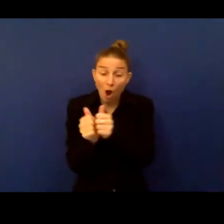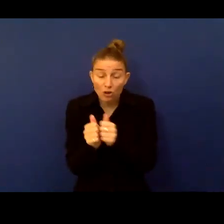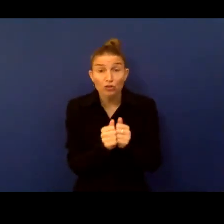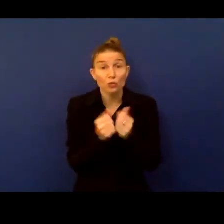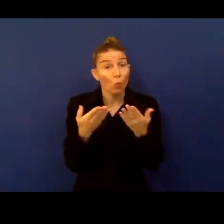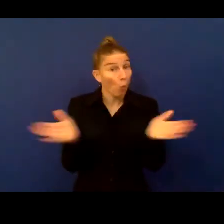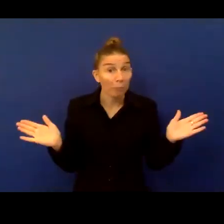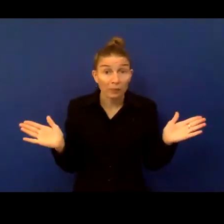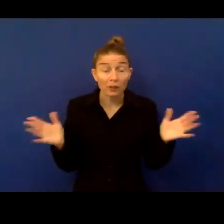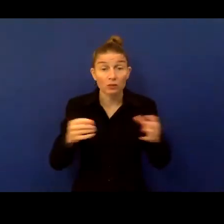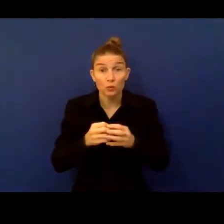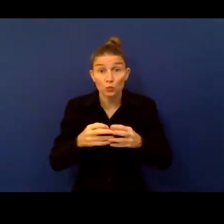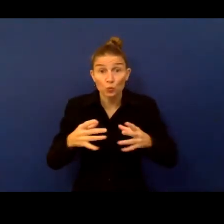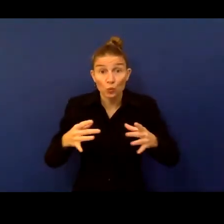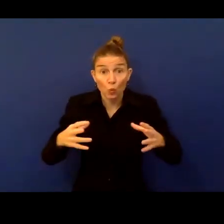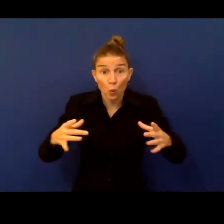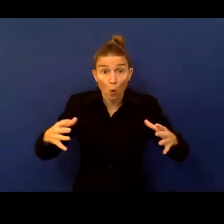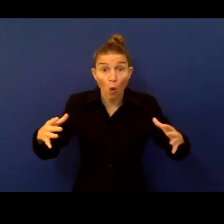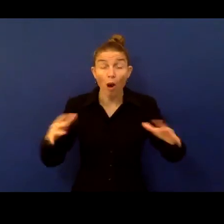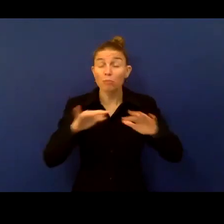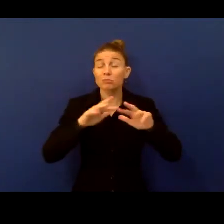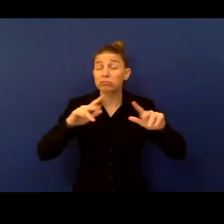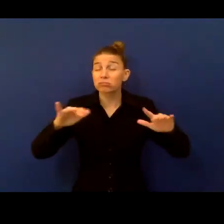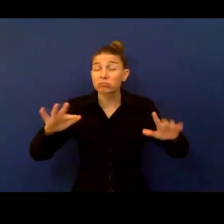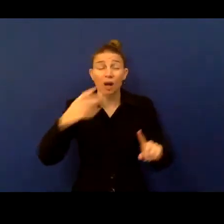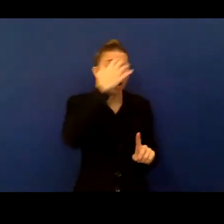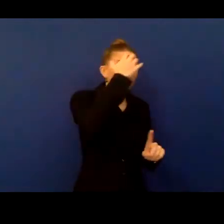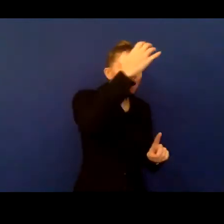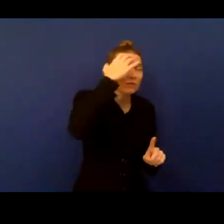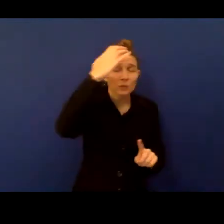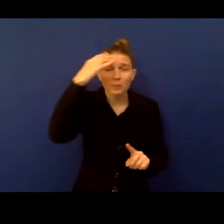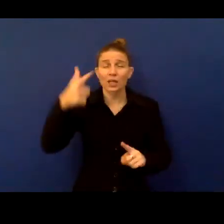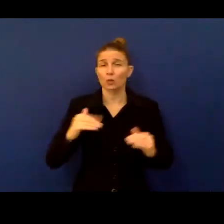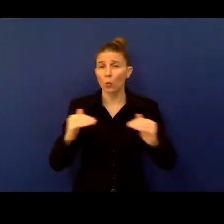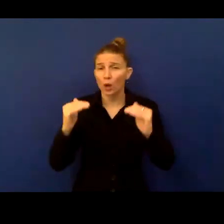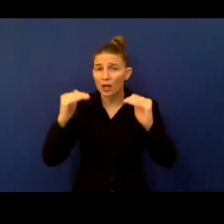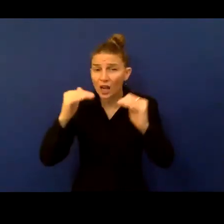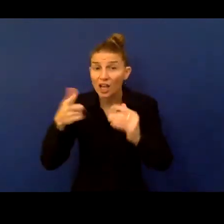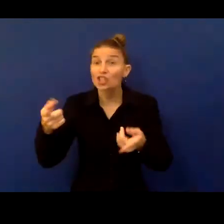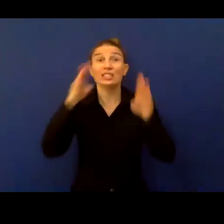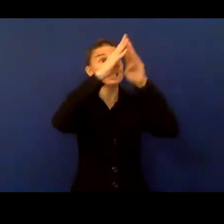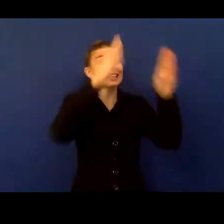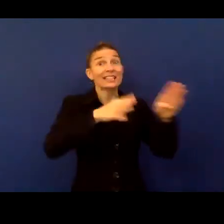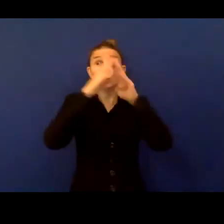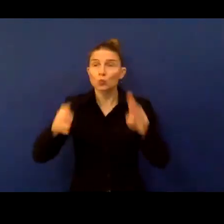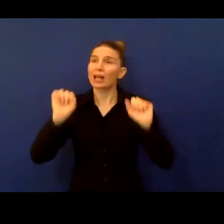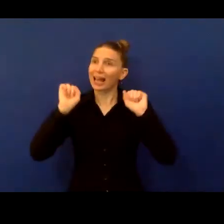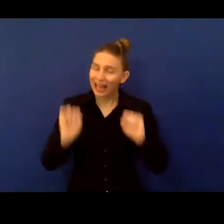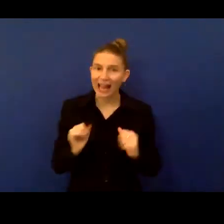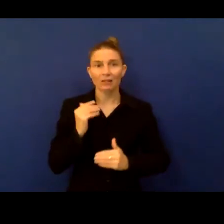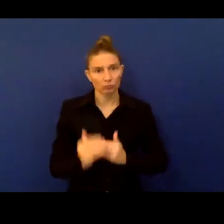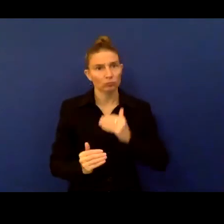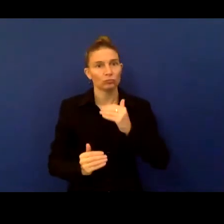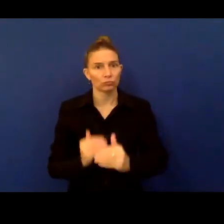which brings together diverse governments and organizations, enabling institutions to advance their commitments and actions